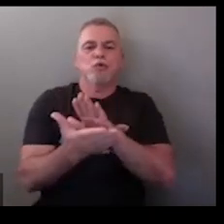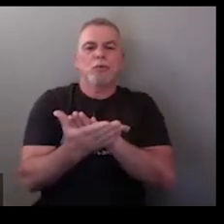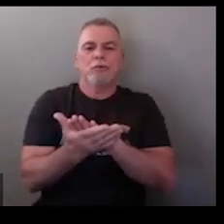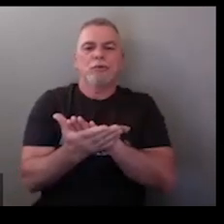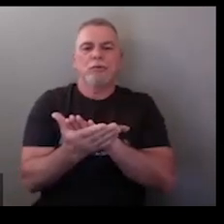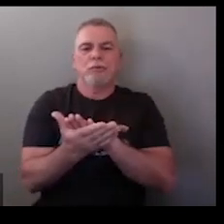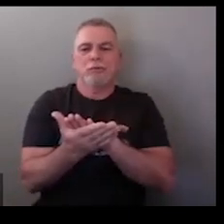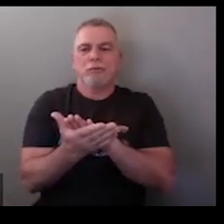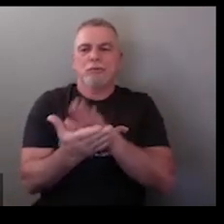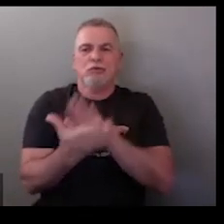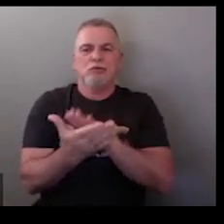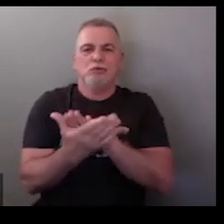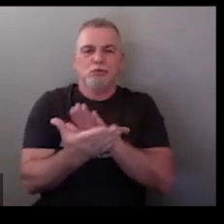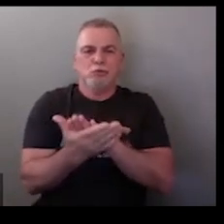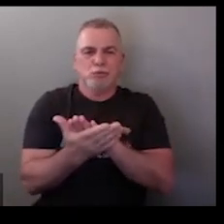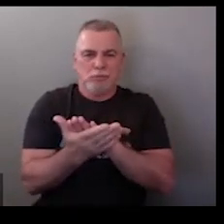so school